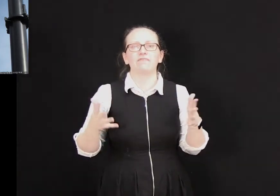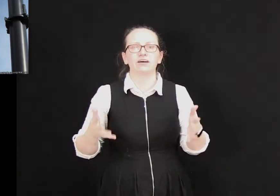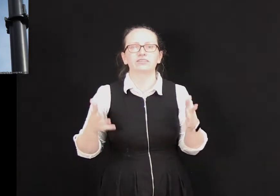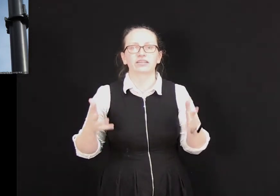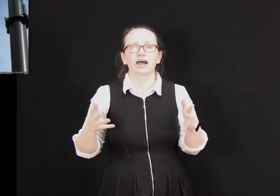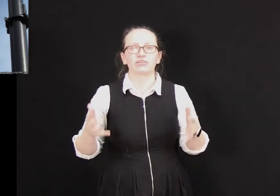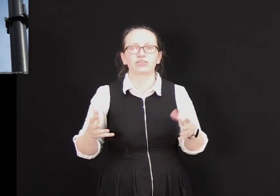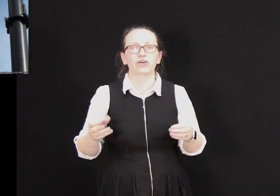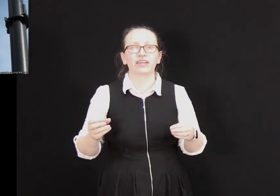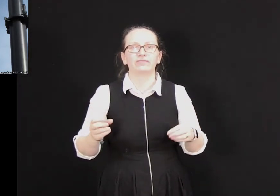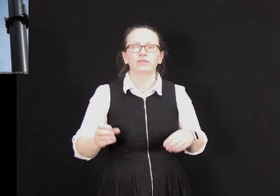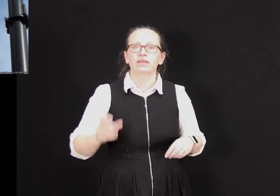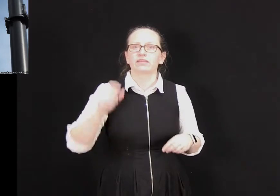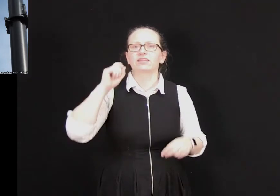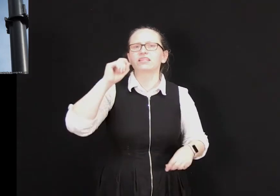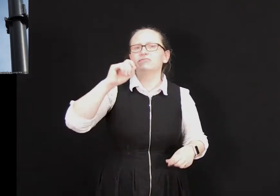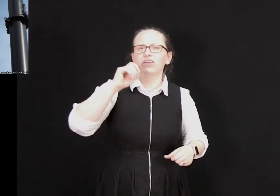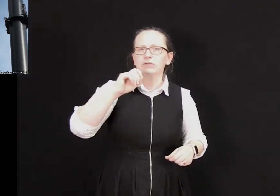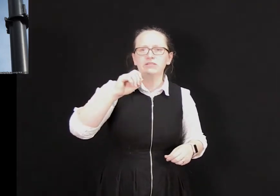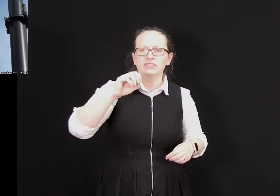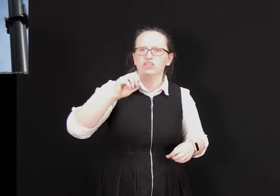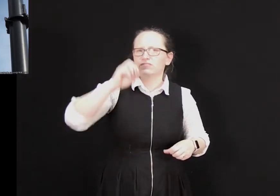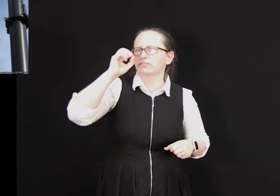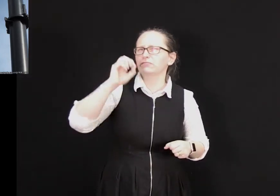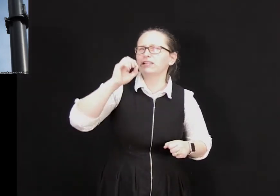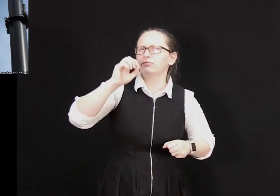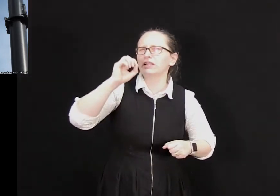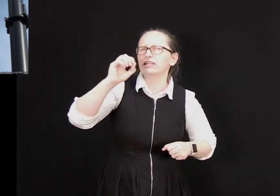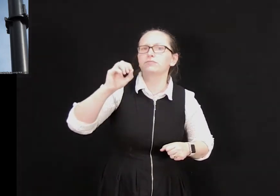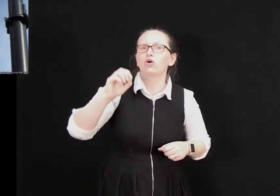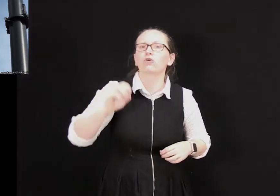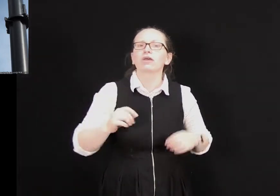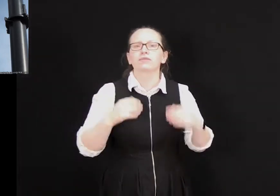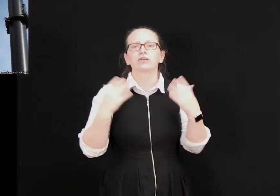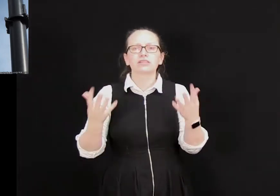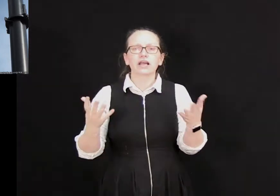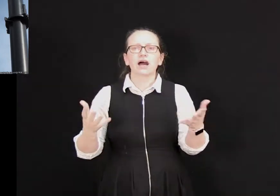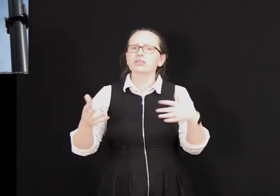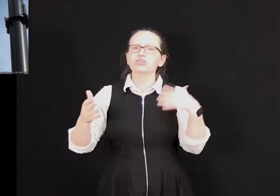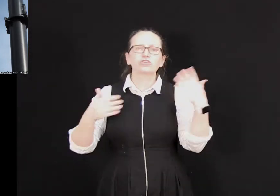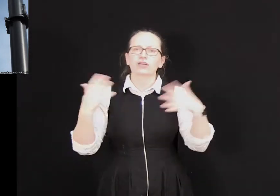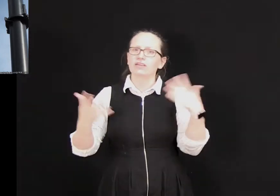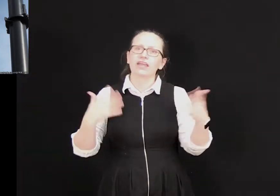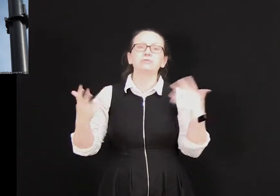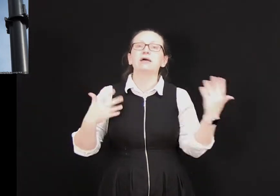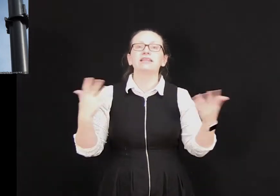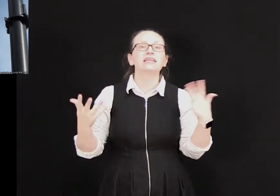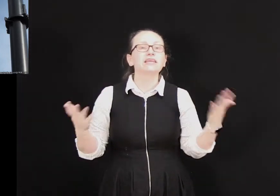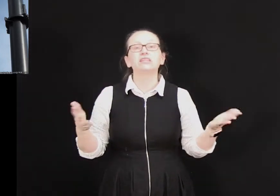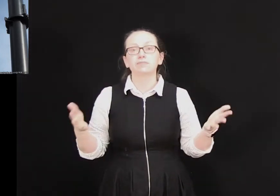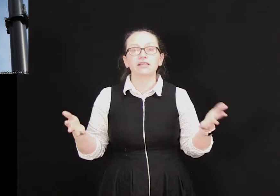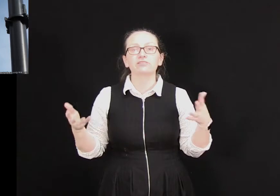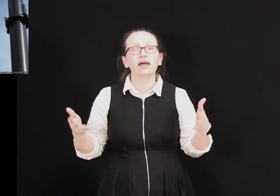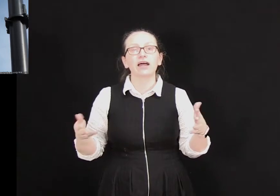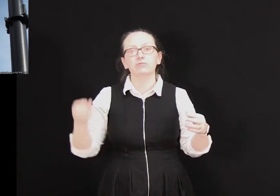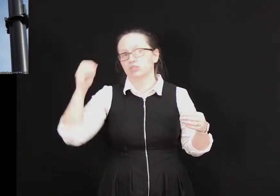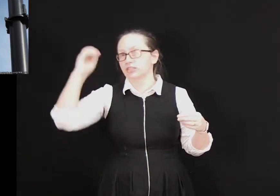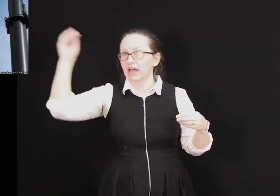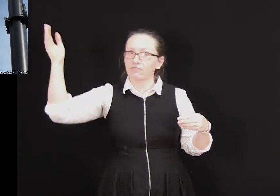fast the car is going. Now these frequency shifts are really really small because the car is not travelling anywhere near the speed of light which is how